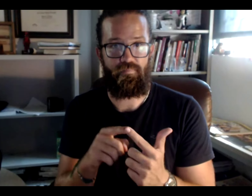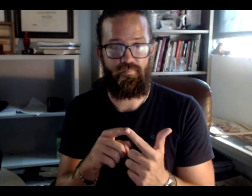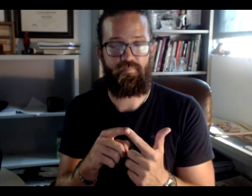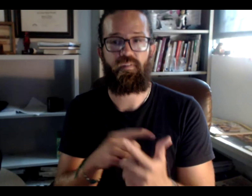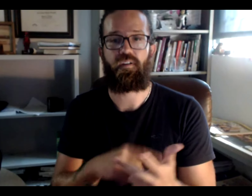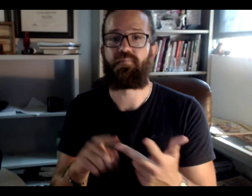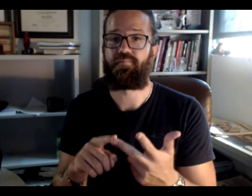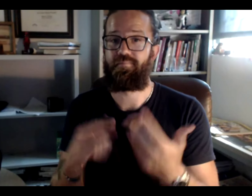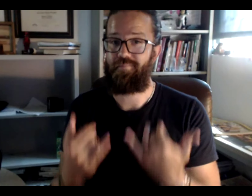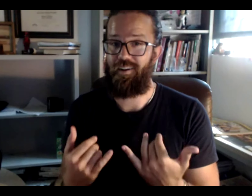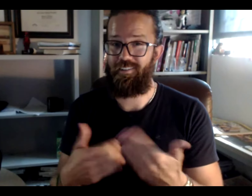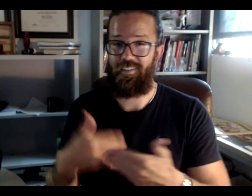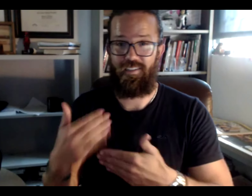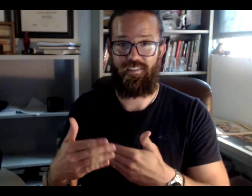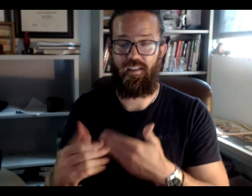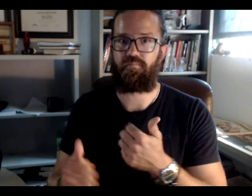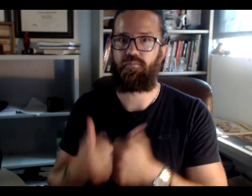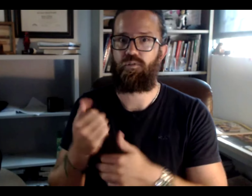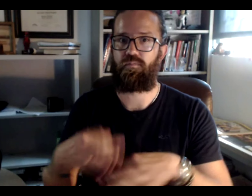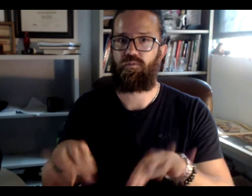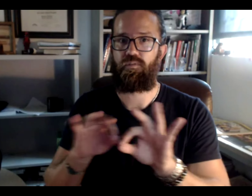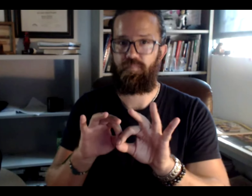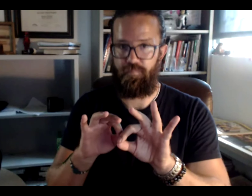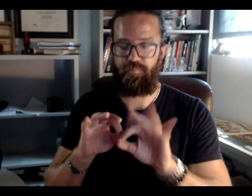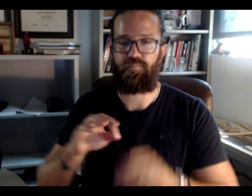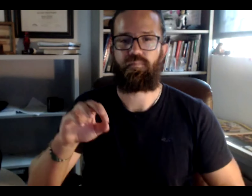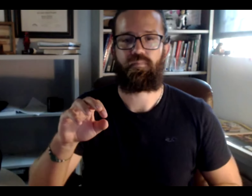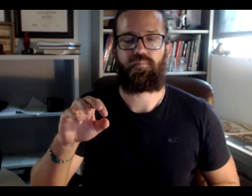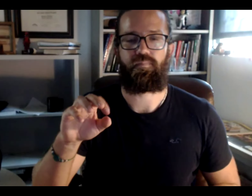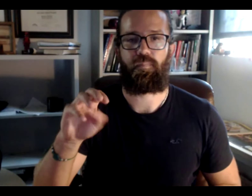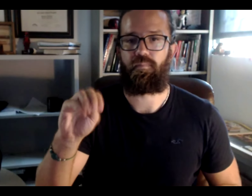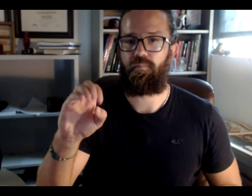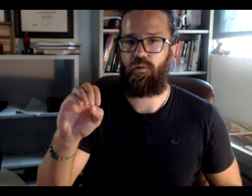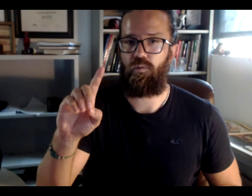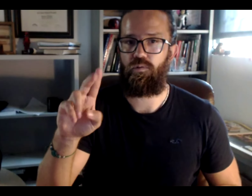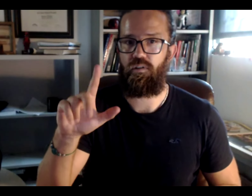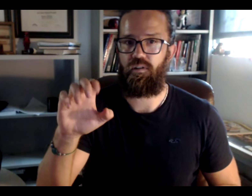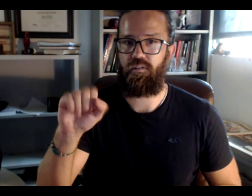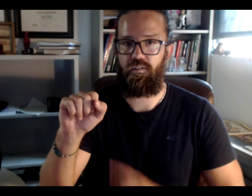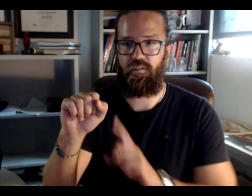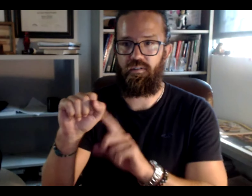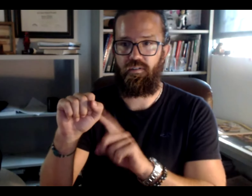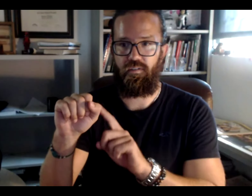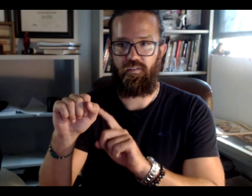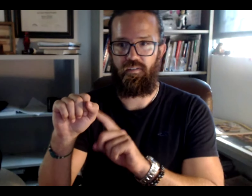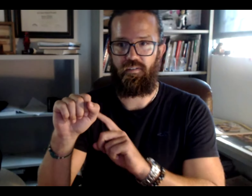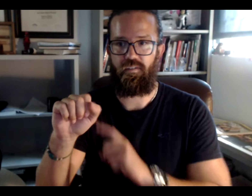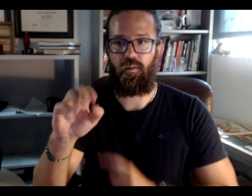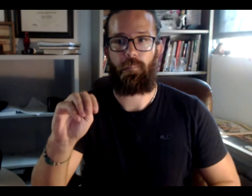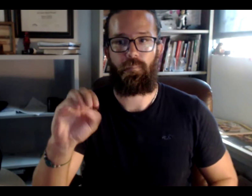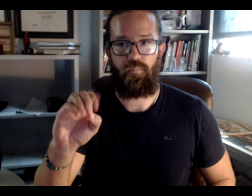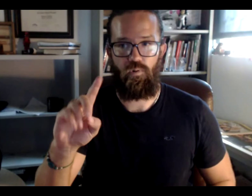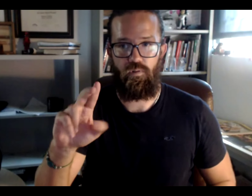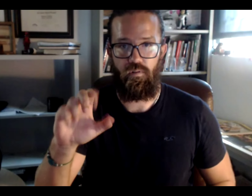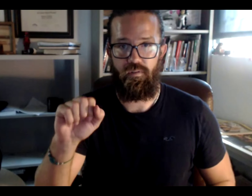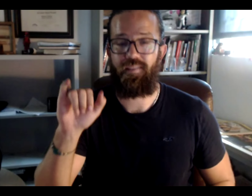Review how to use the dictionary. We've reviewed the syllabus. We've reviewed the dictionaries. But most importantly, it's